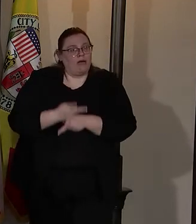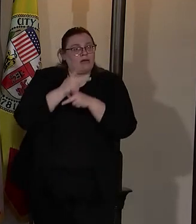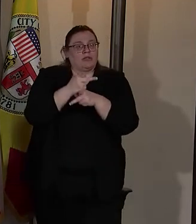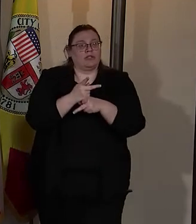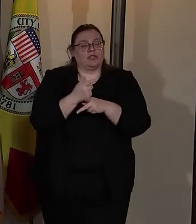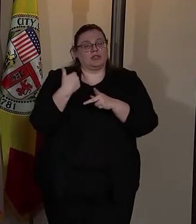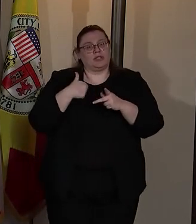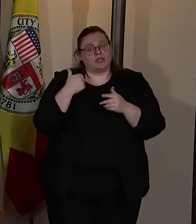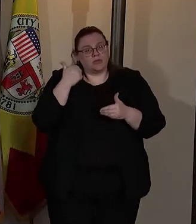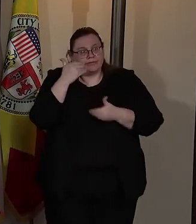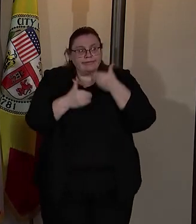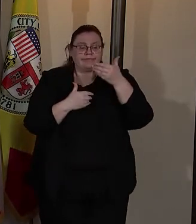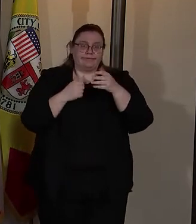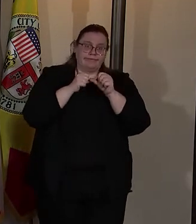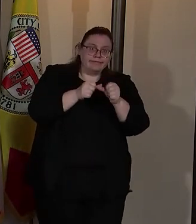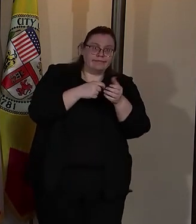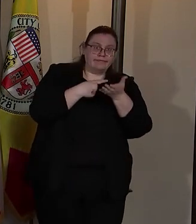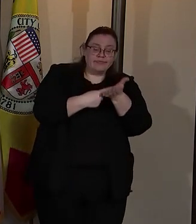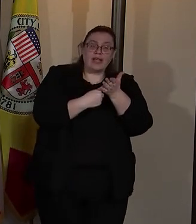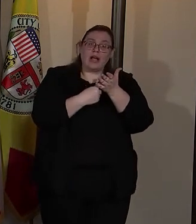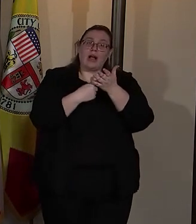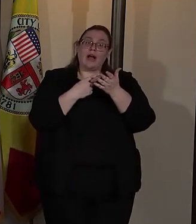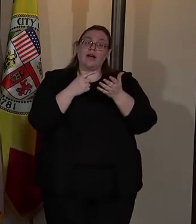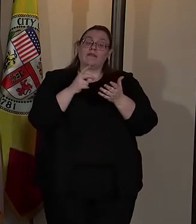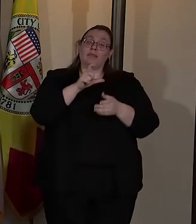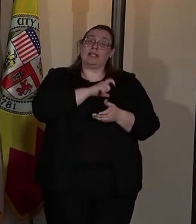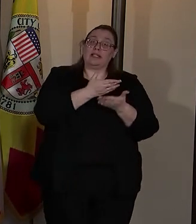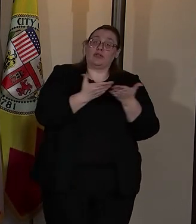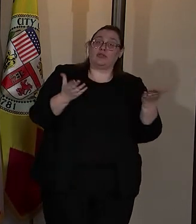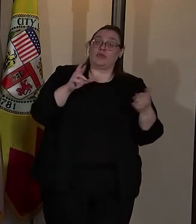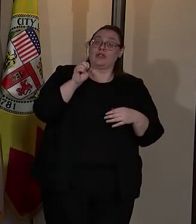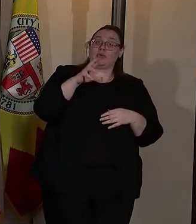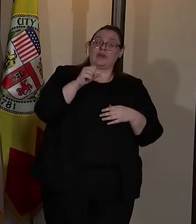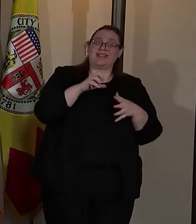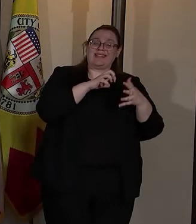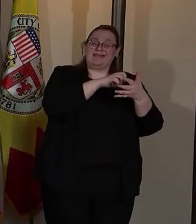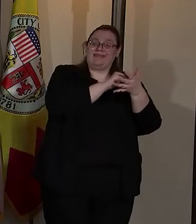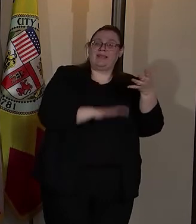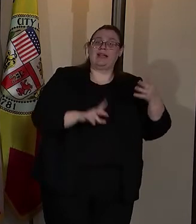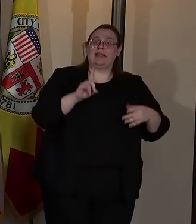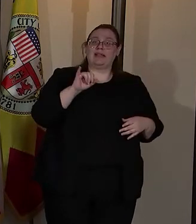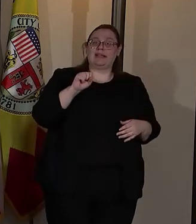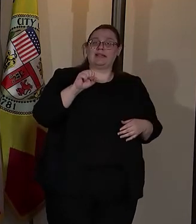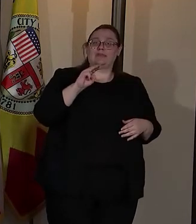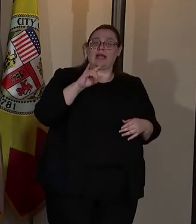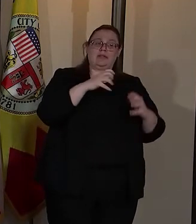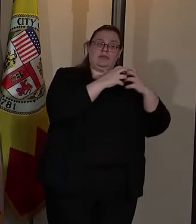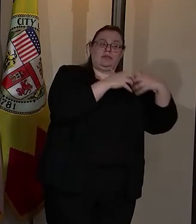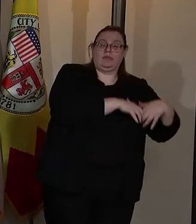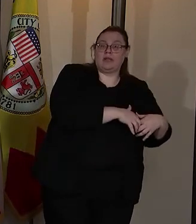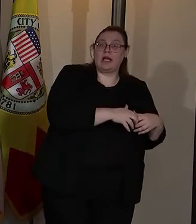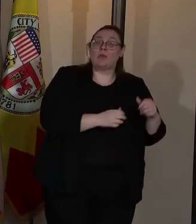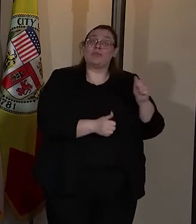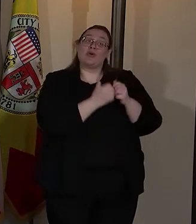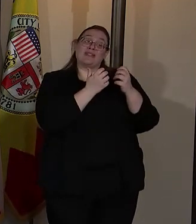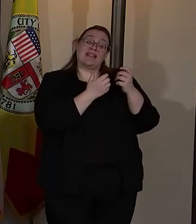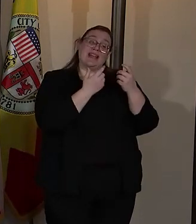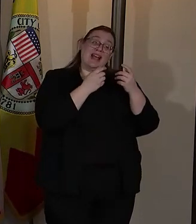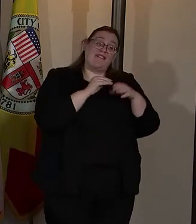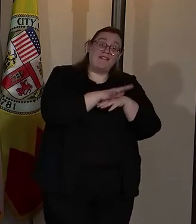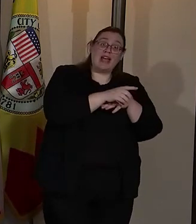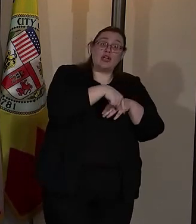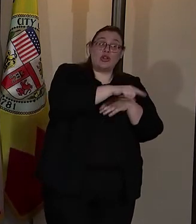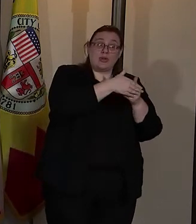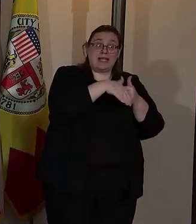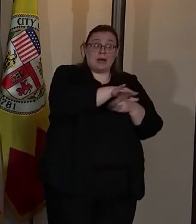continue having the conversation of dismantling police resources. Any dismantling will most affect those already underserved